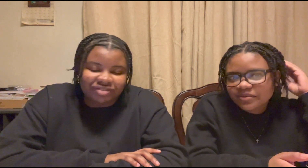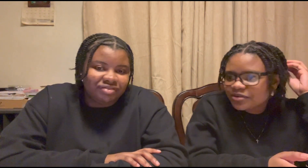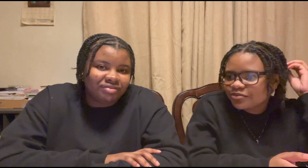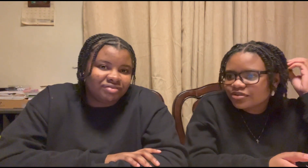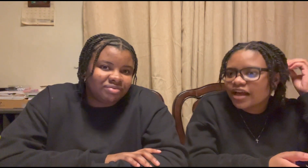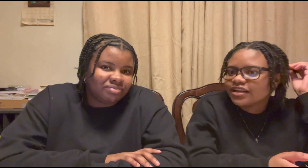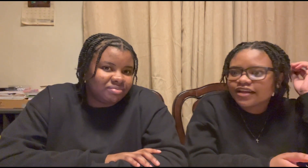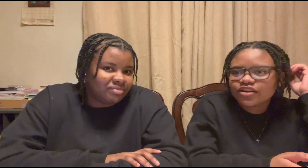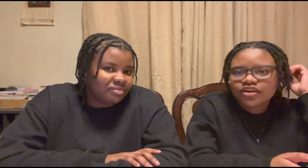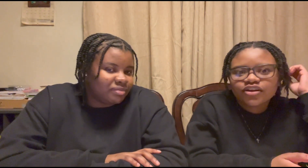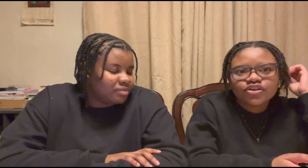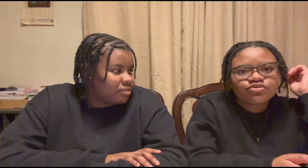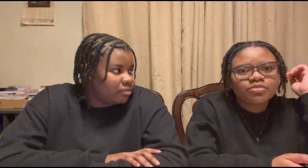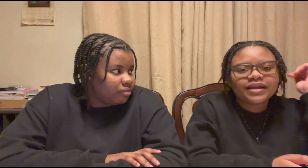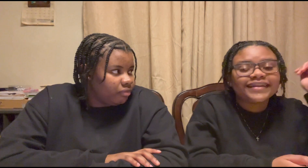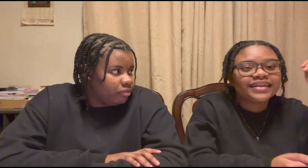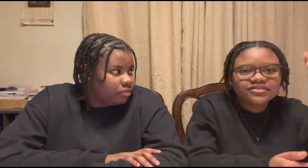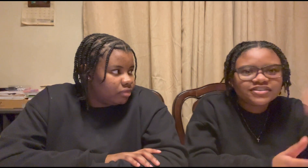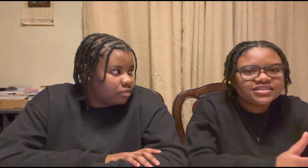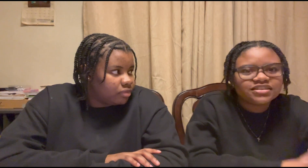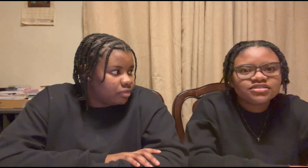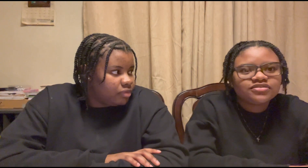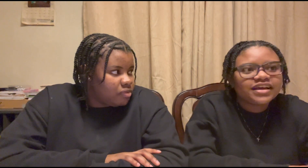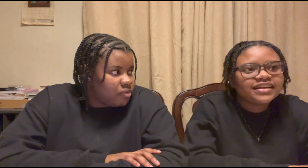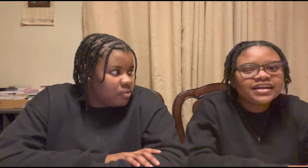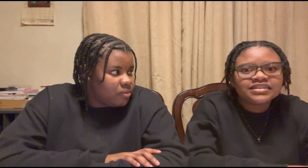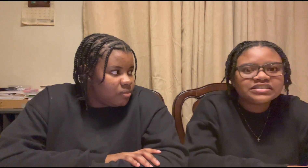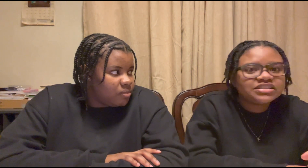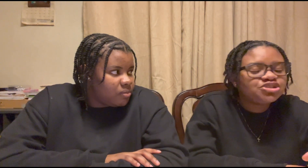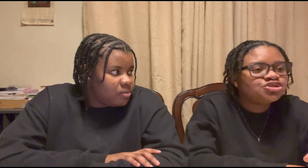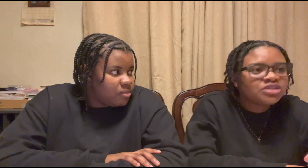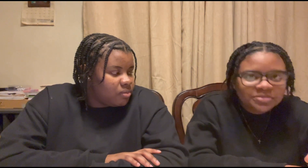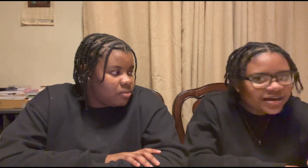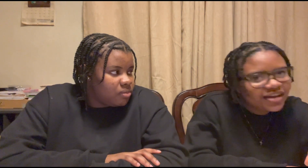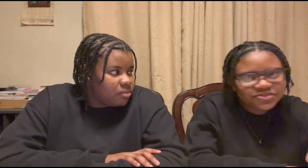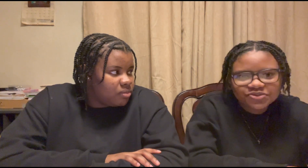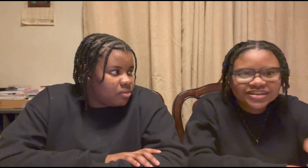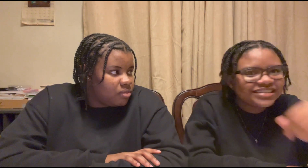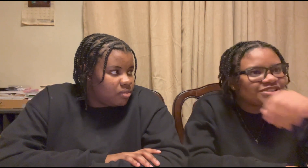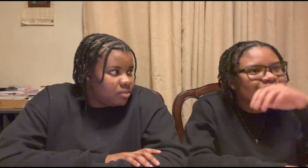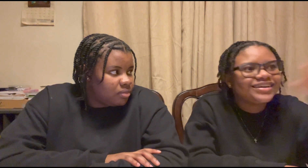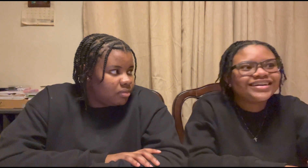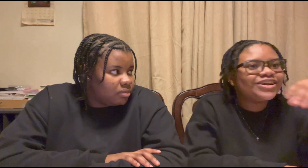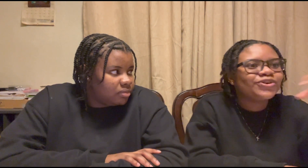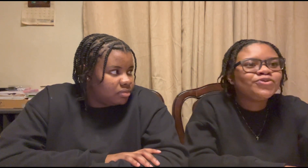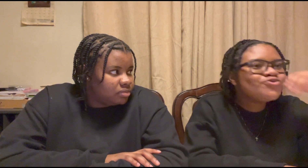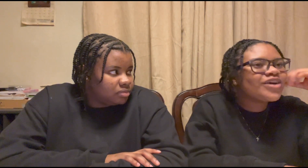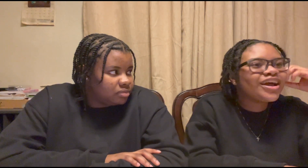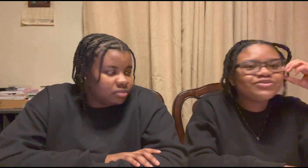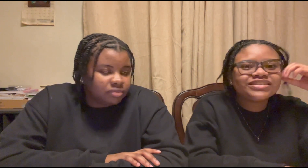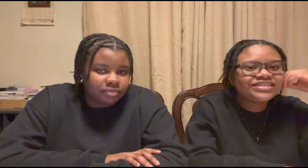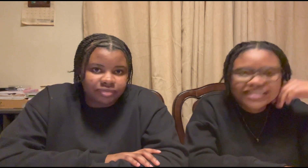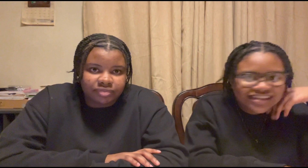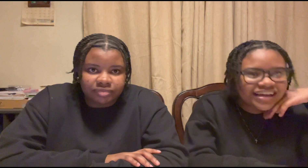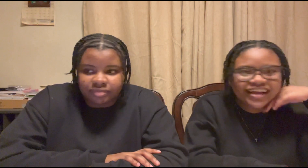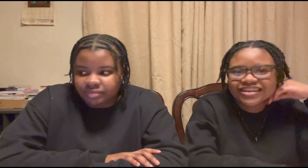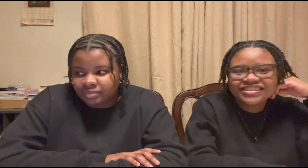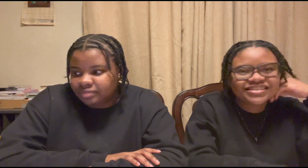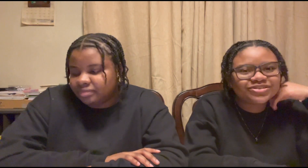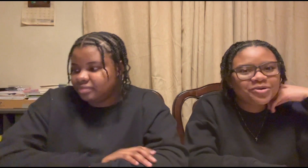people that like from like netflix and stuff like that they see drama and fully this one knew everything i had this come